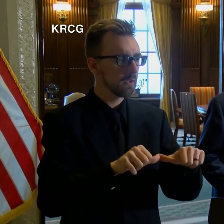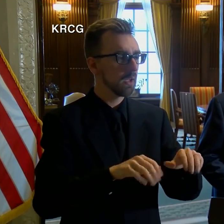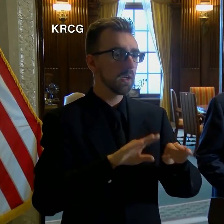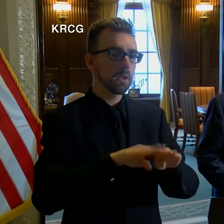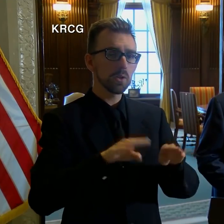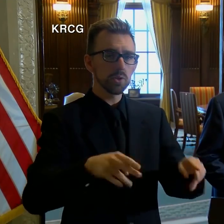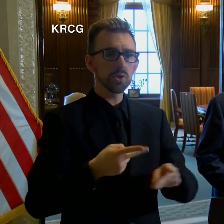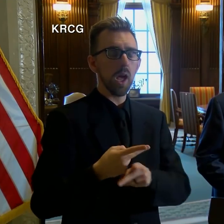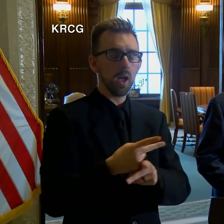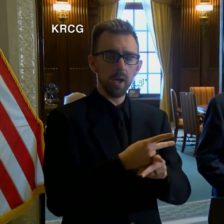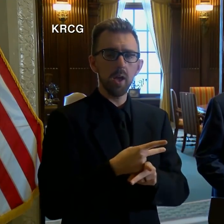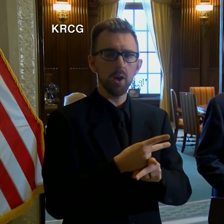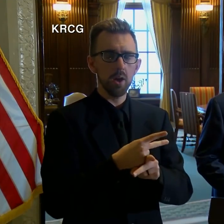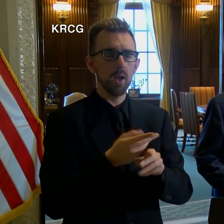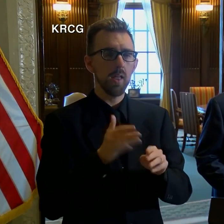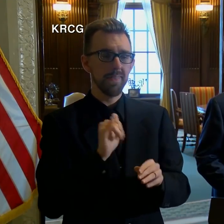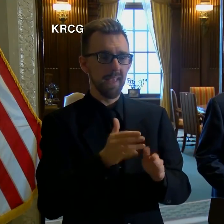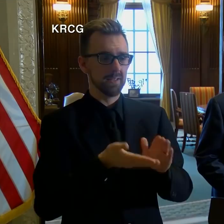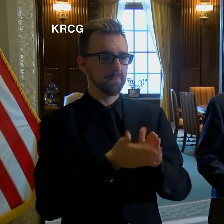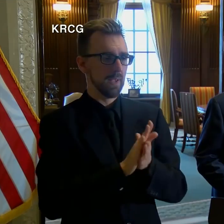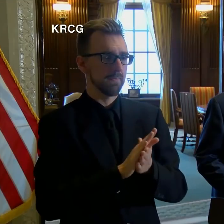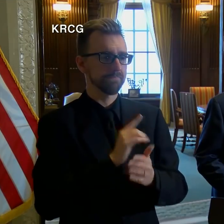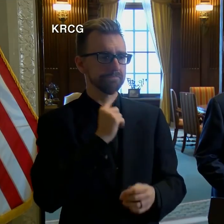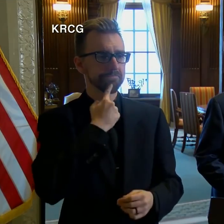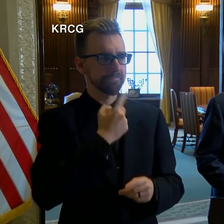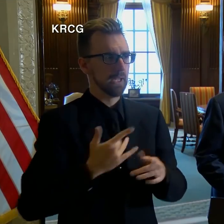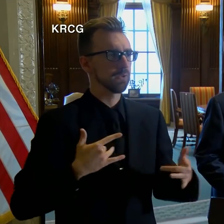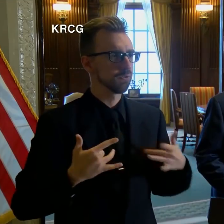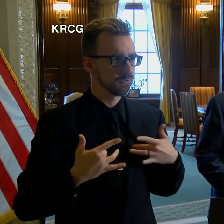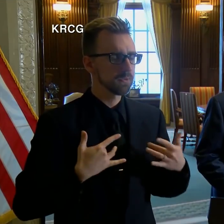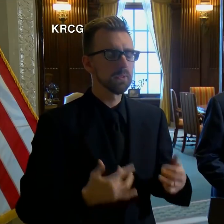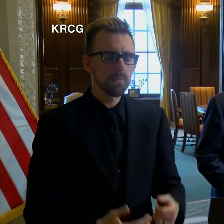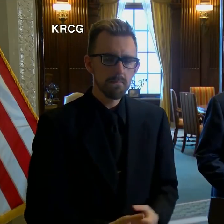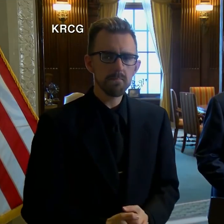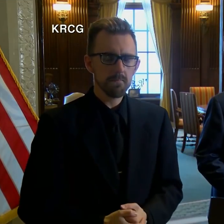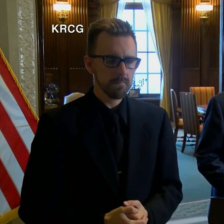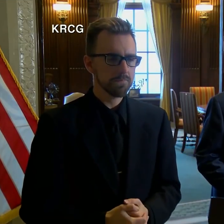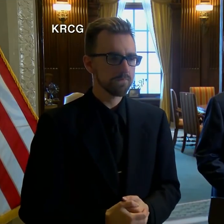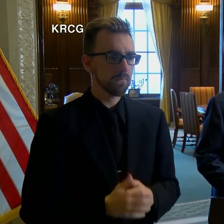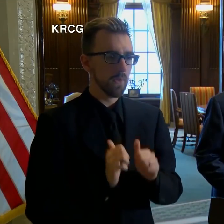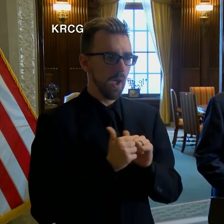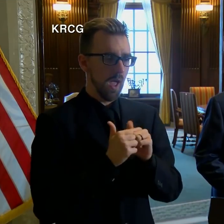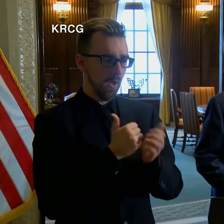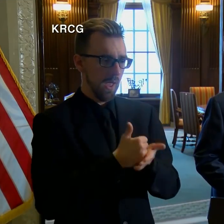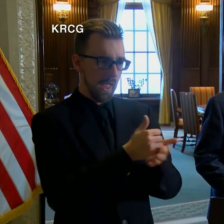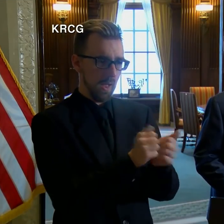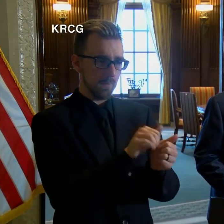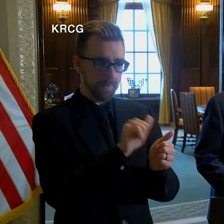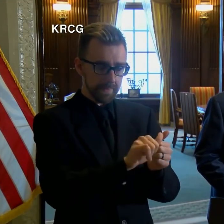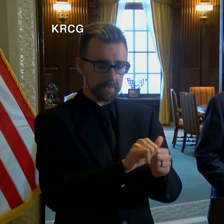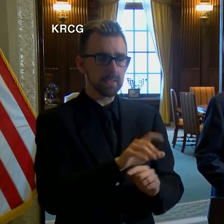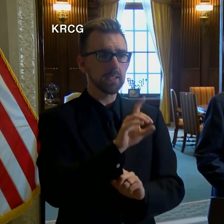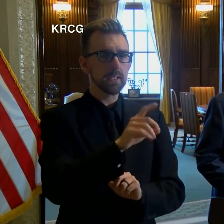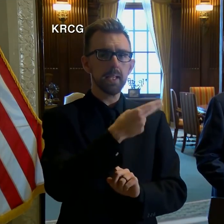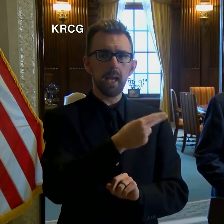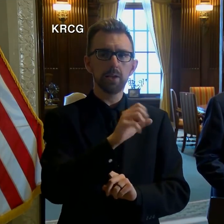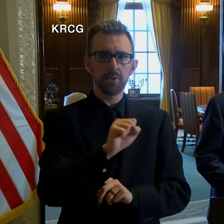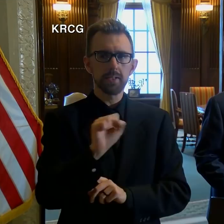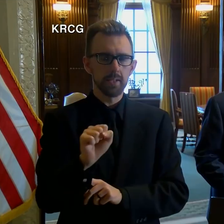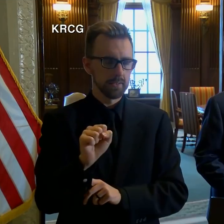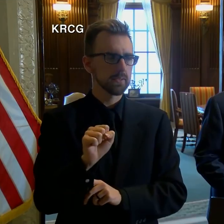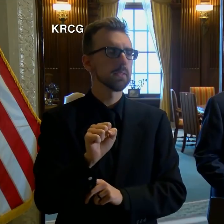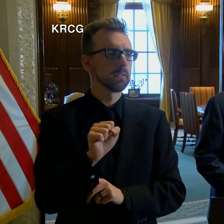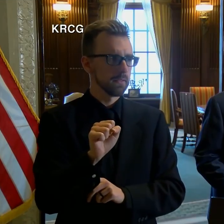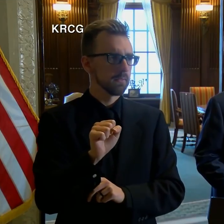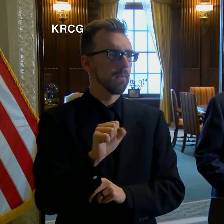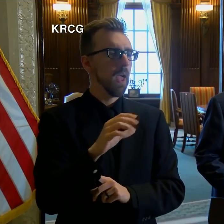child care has become a major concern. concern. To help with this, the Department of Health and Senior Services